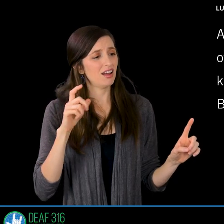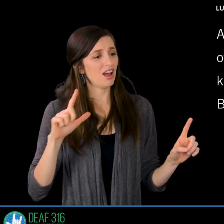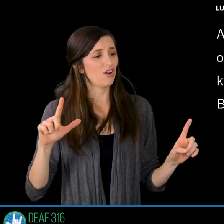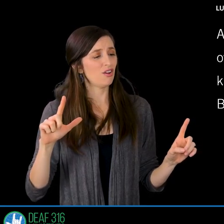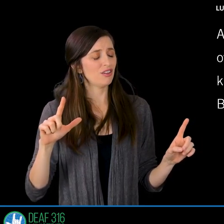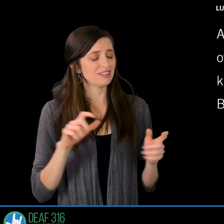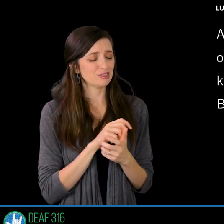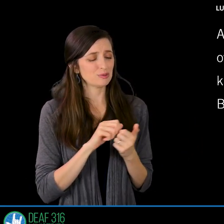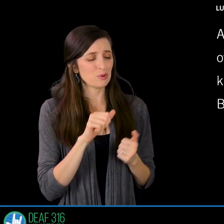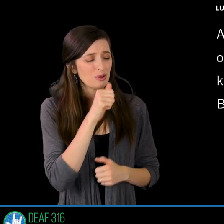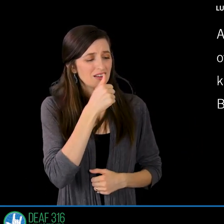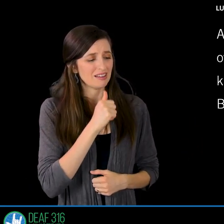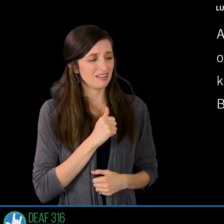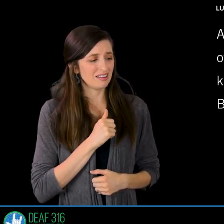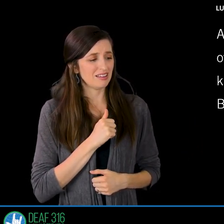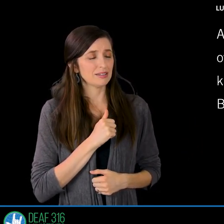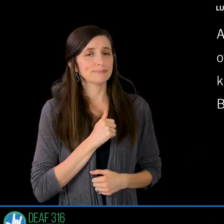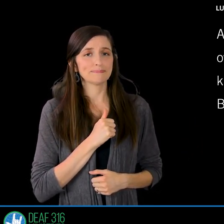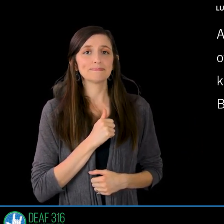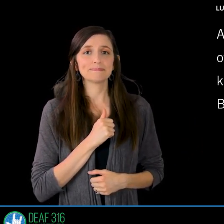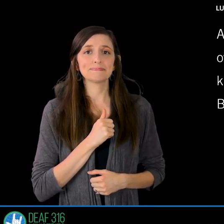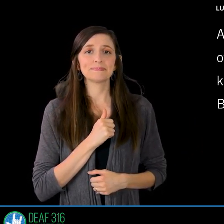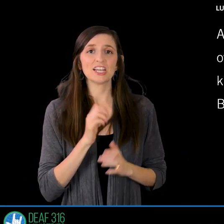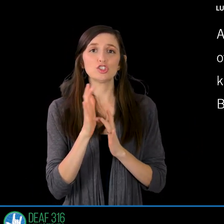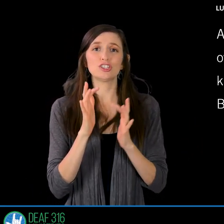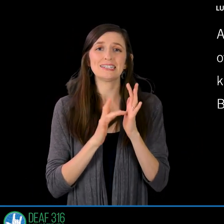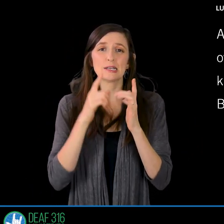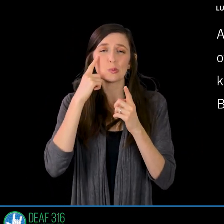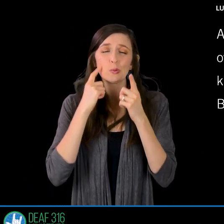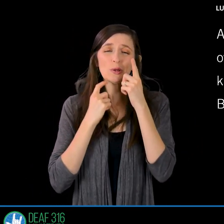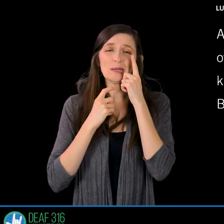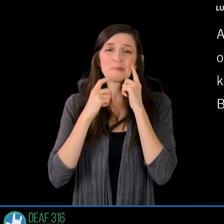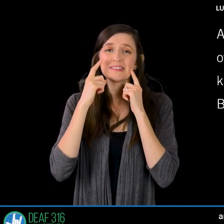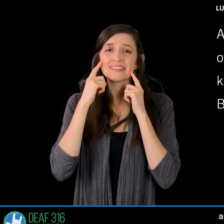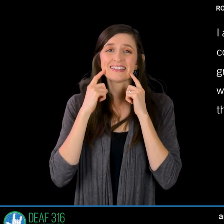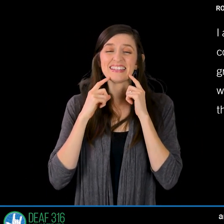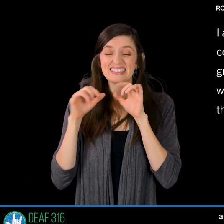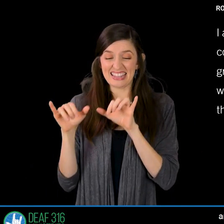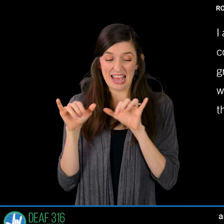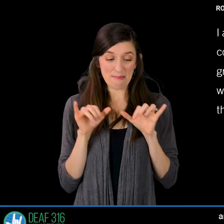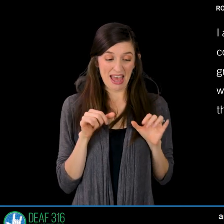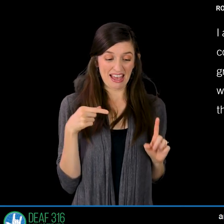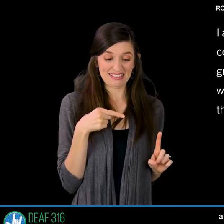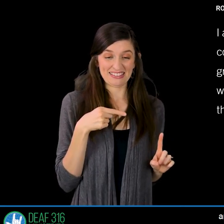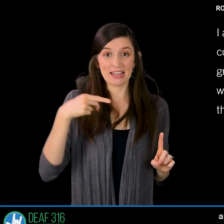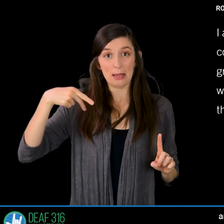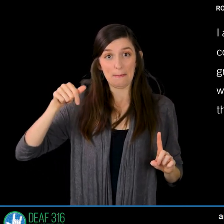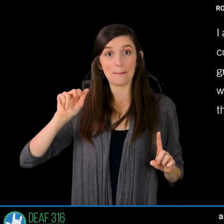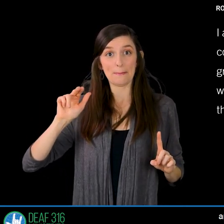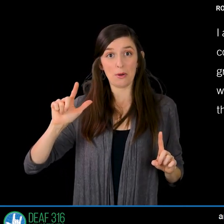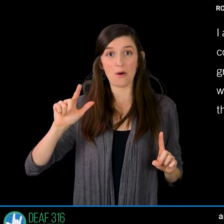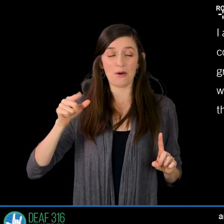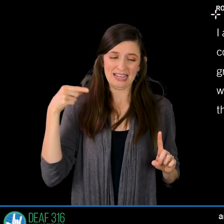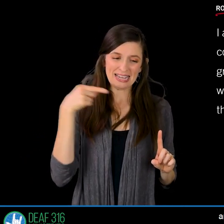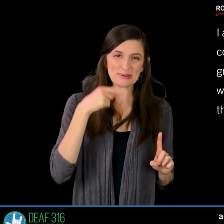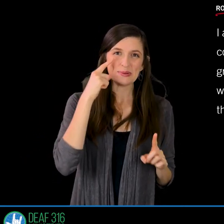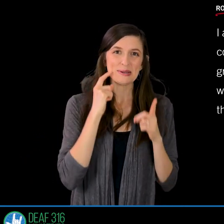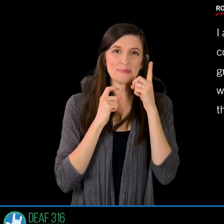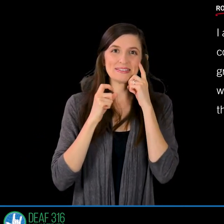they glory in their shame and Jesus weeps just like Paul weeps and this isn't the only place is it where Paul weeps here's Romans